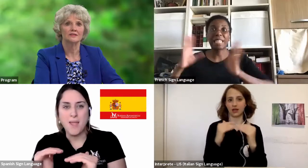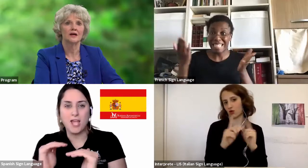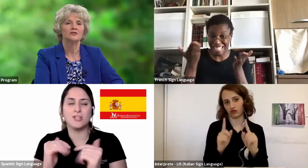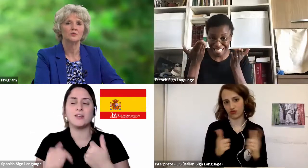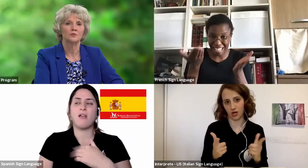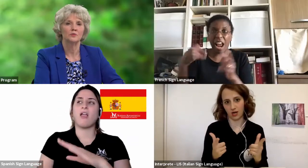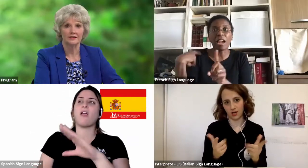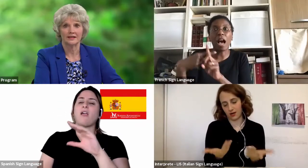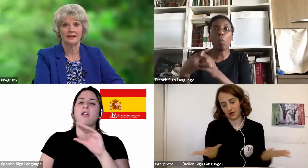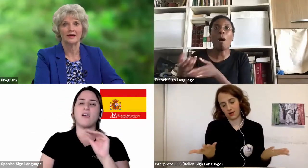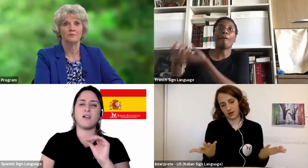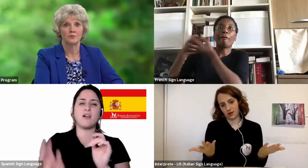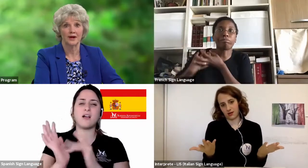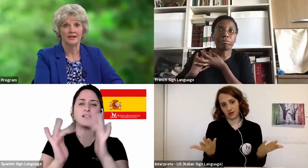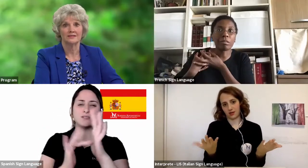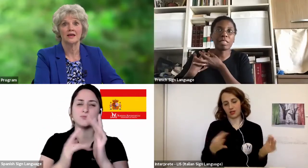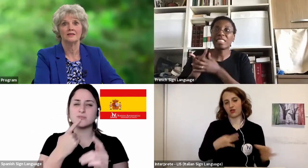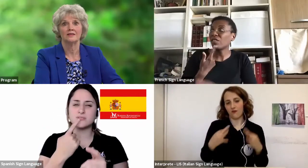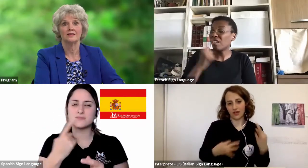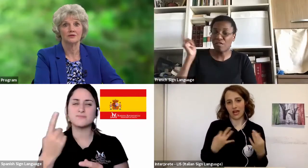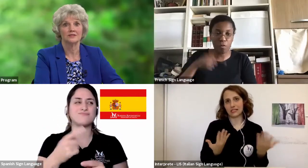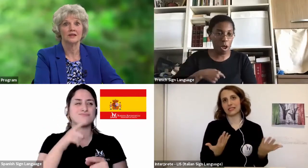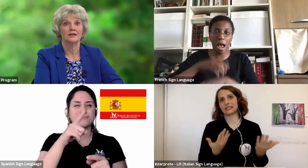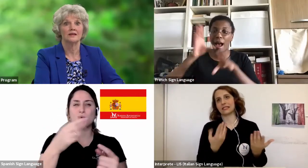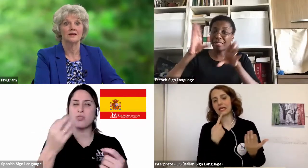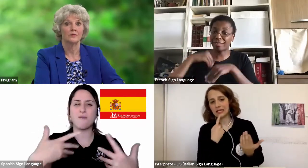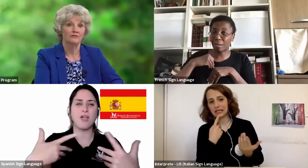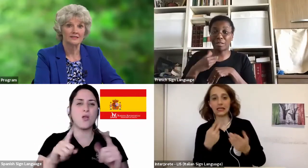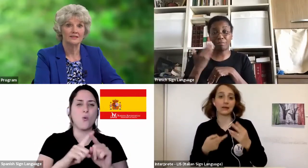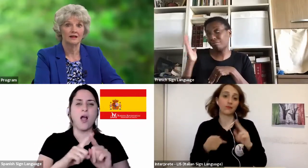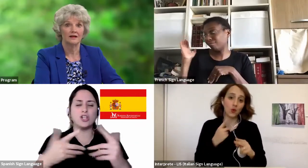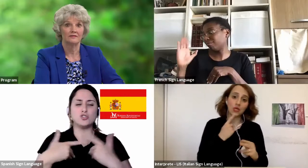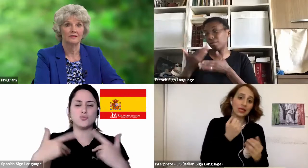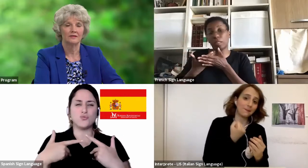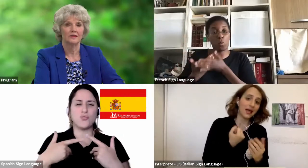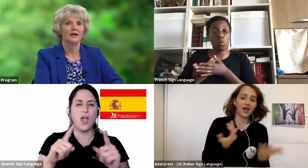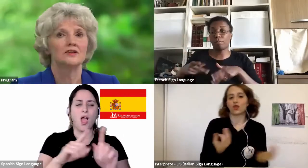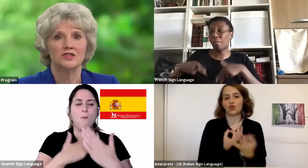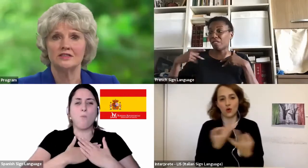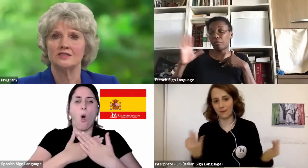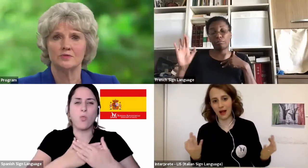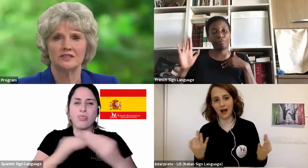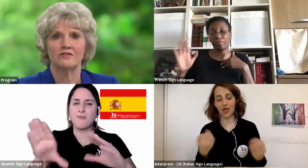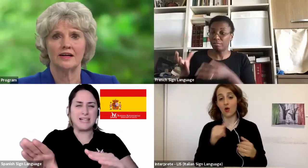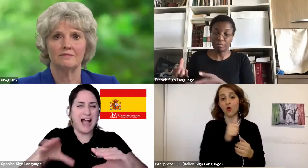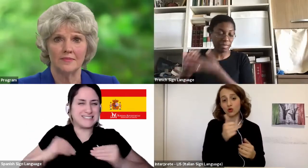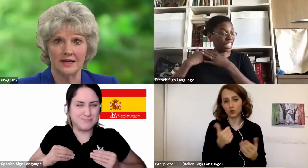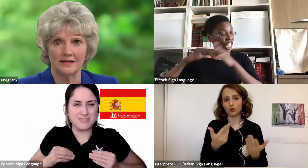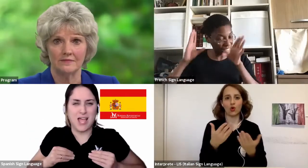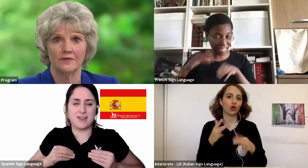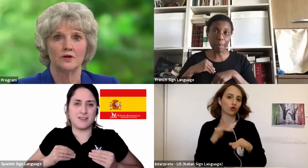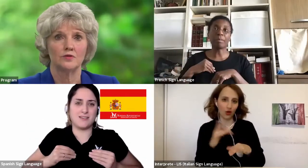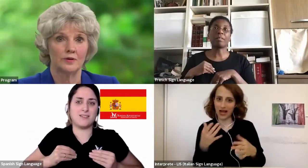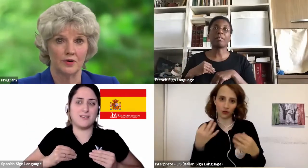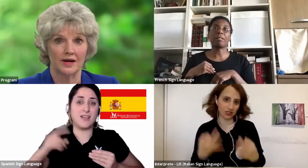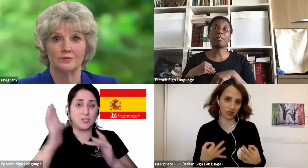of us to willingly embrace the burdens that we face in life. Jesus was inviting me